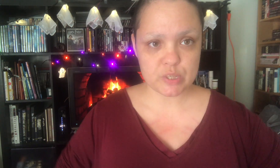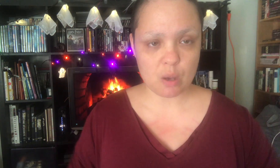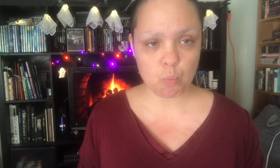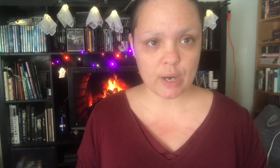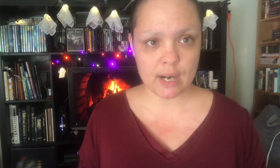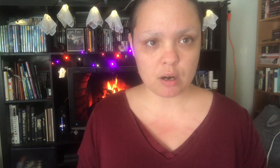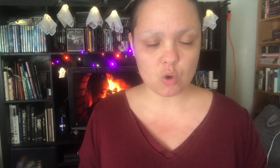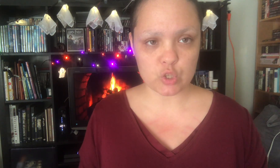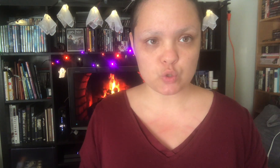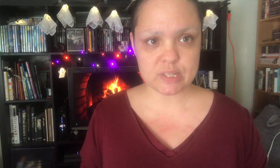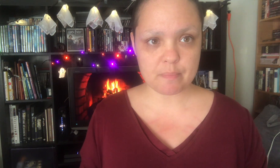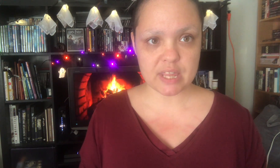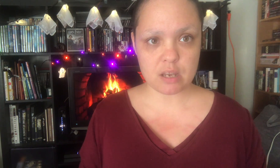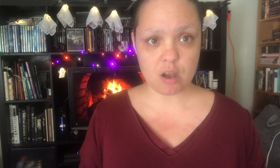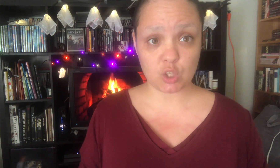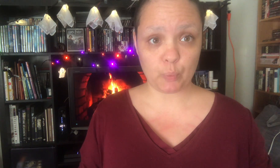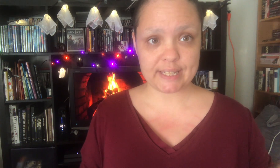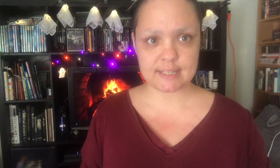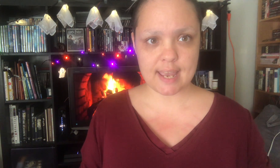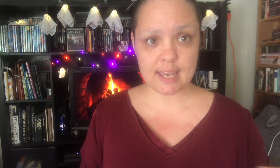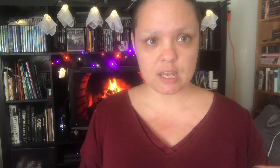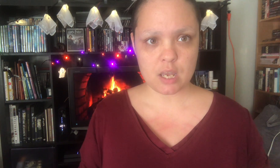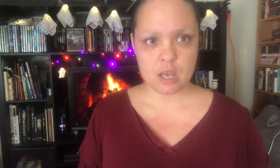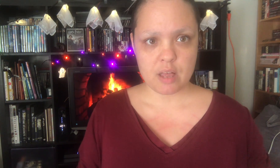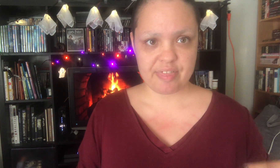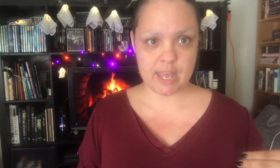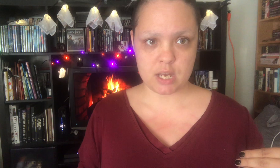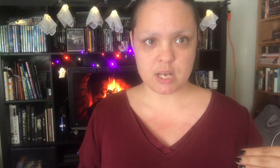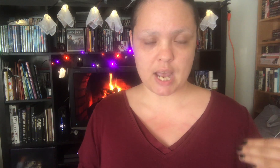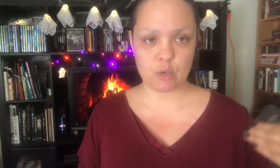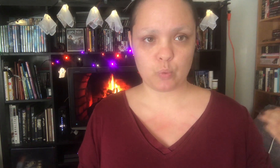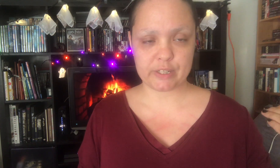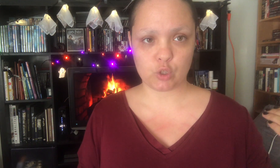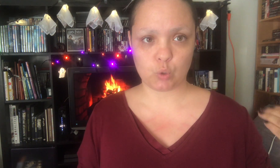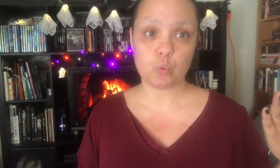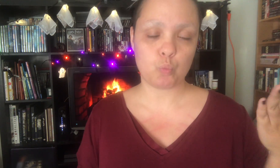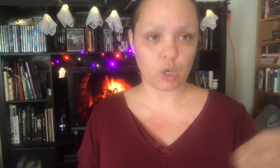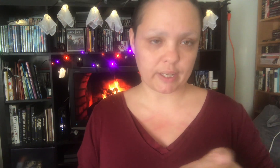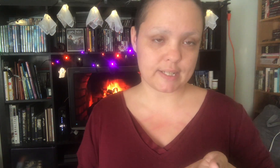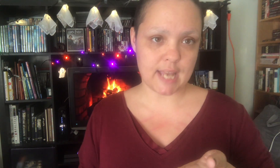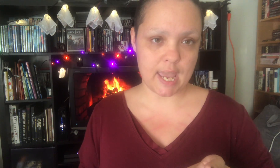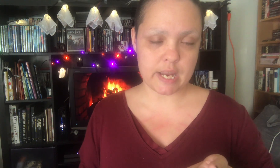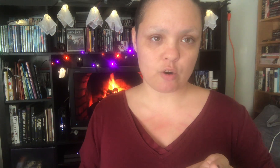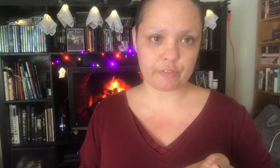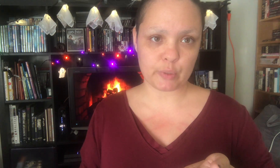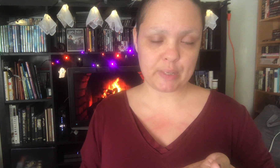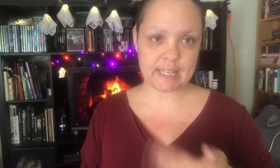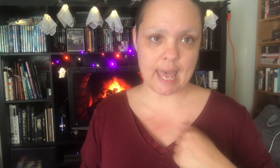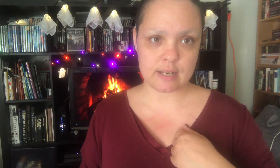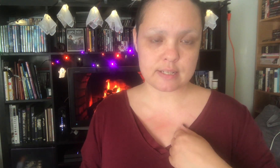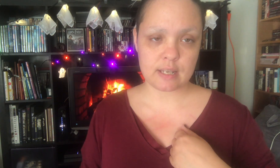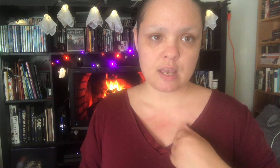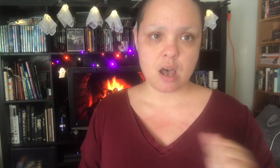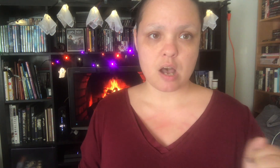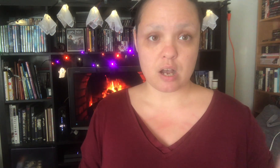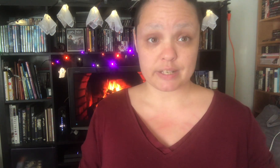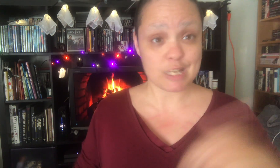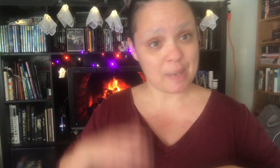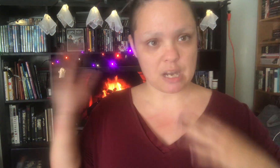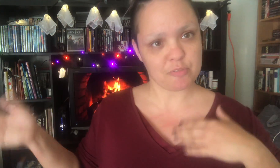somewhere or do something on a weekday then I will work a day over the weekend to make up